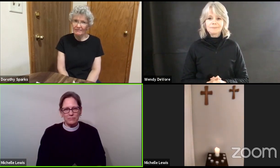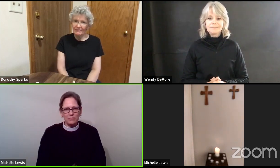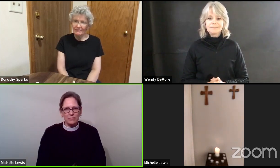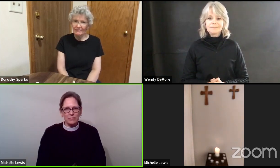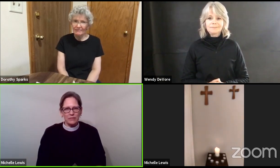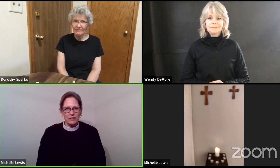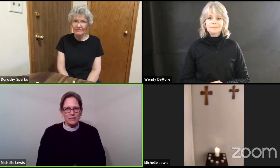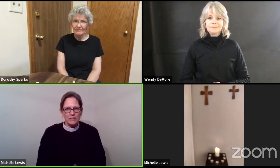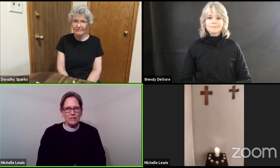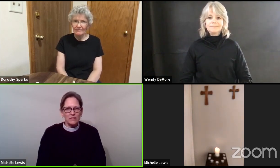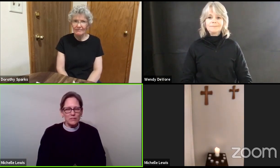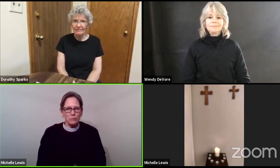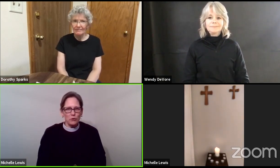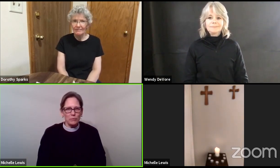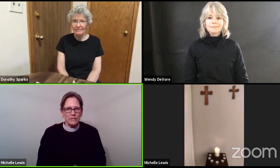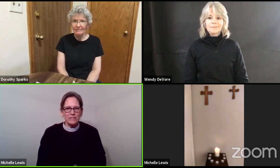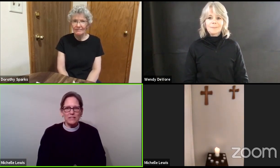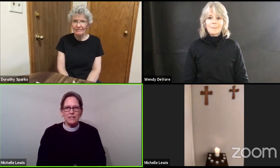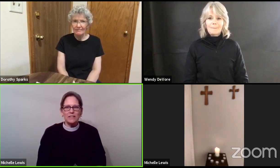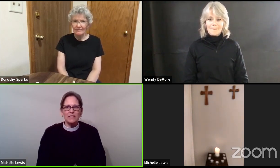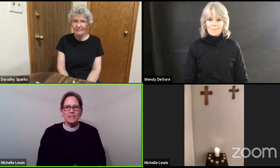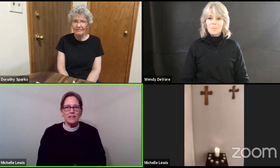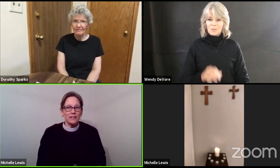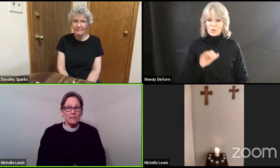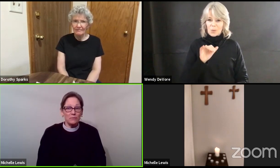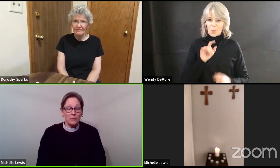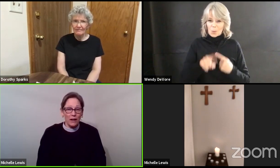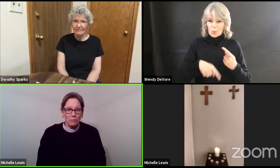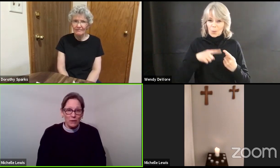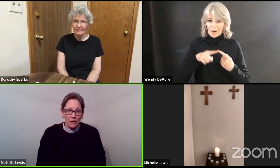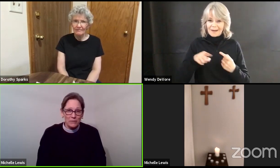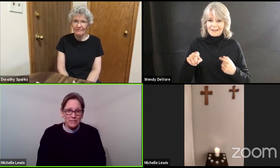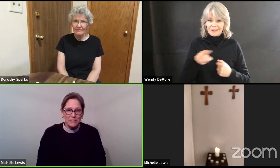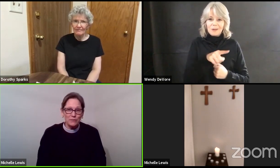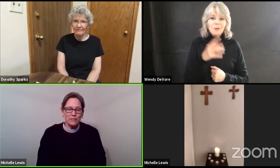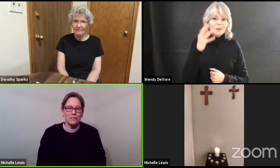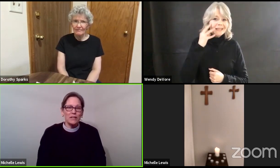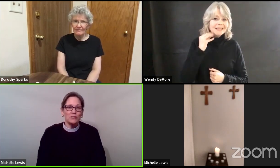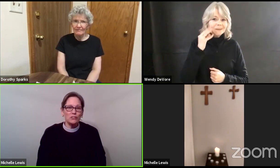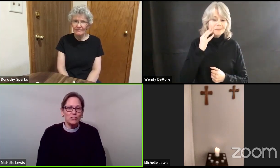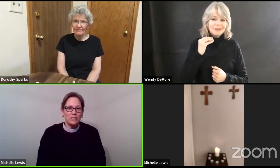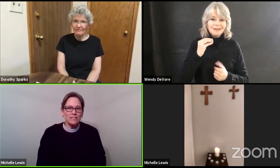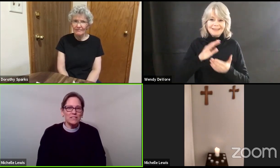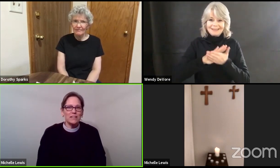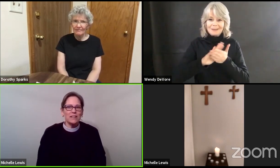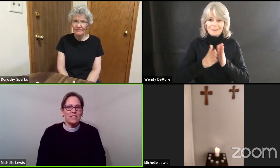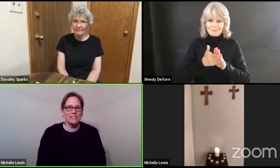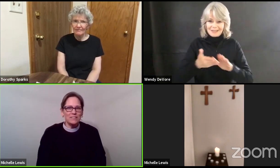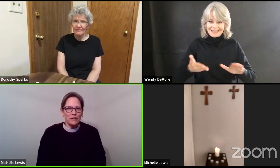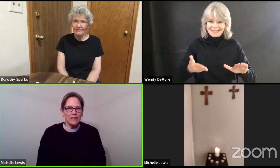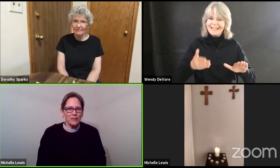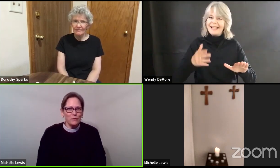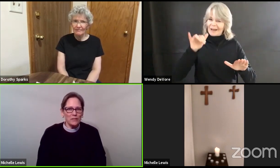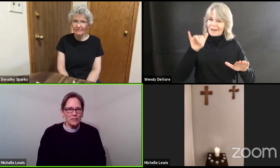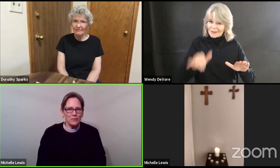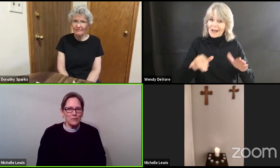these are the moments that God promises to us Jesus is right there with you